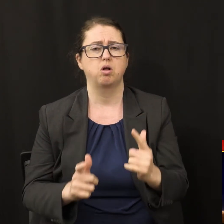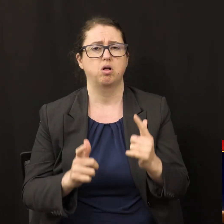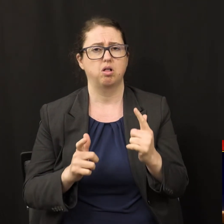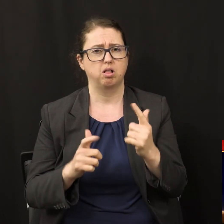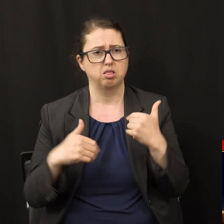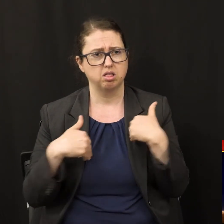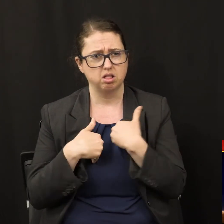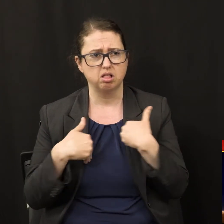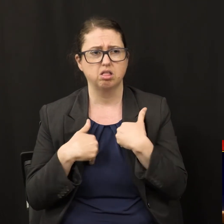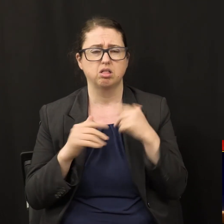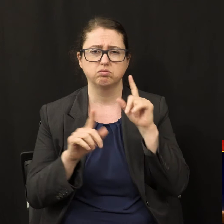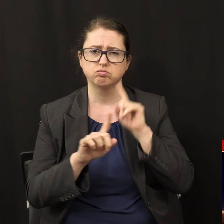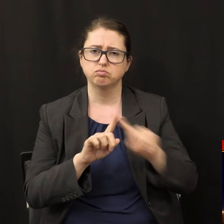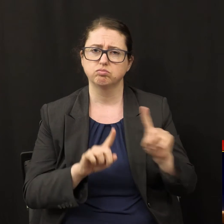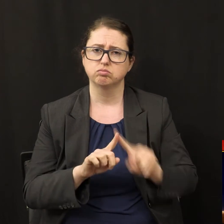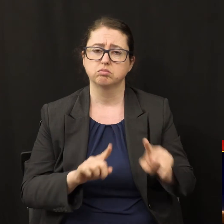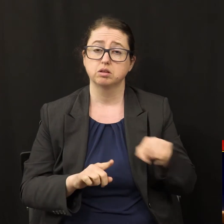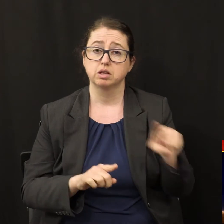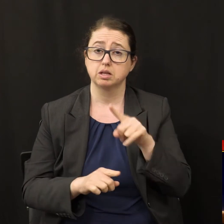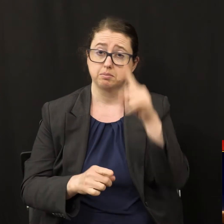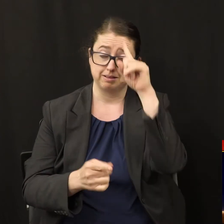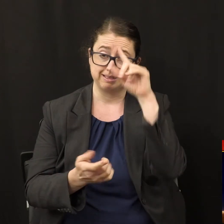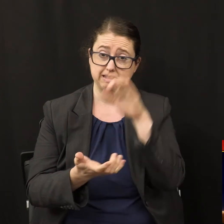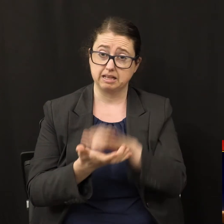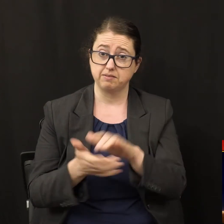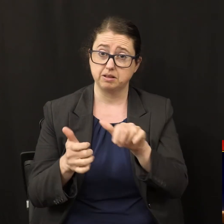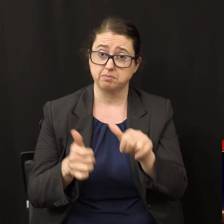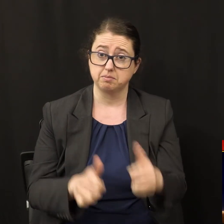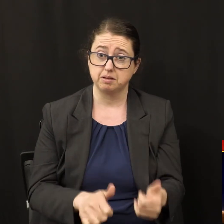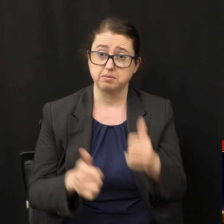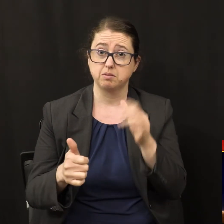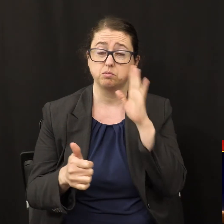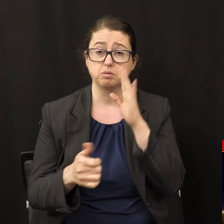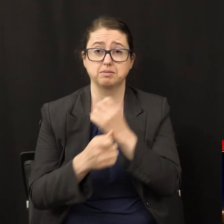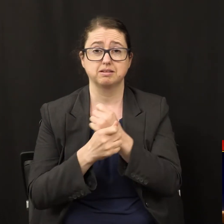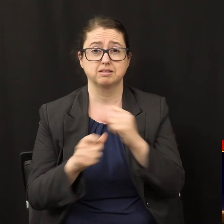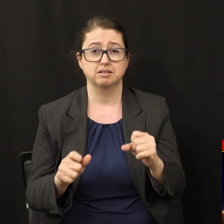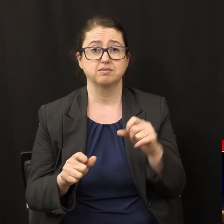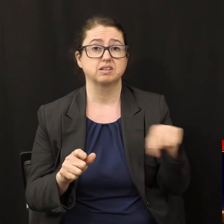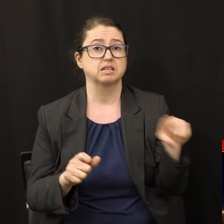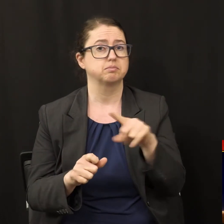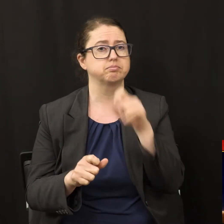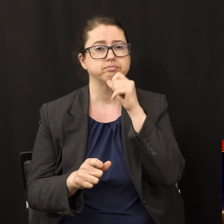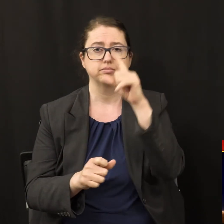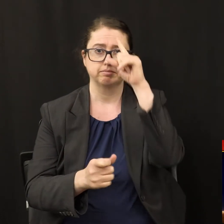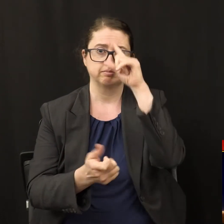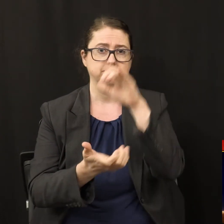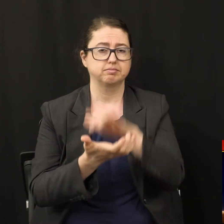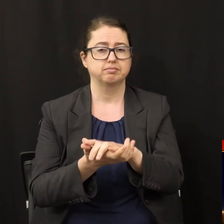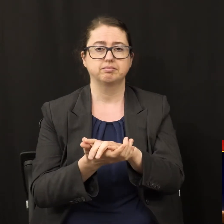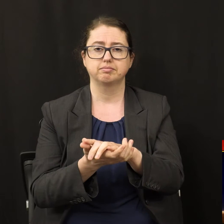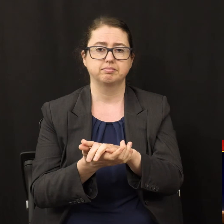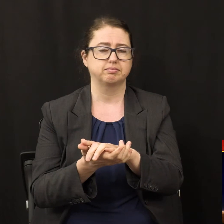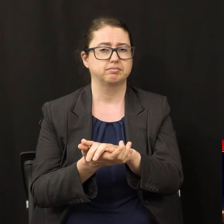He who believes and is baptized will be saved. But he who does not believe will be condemned.